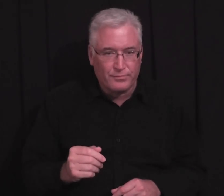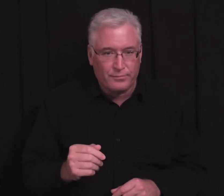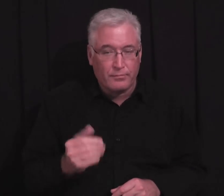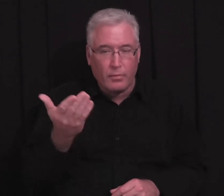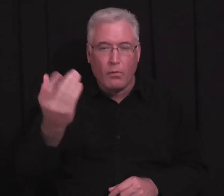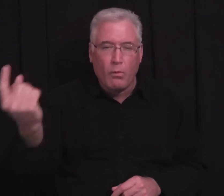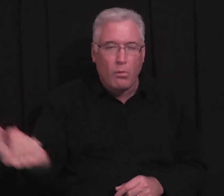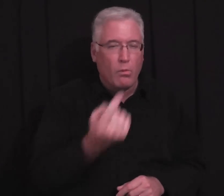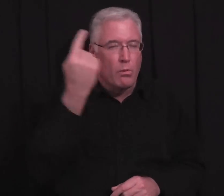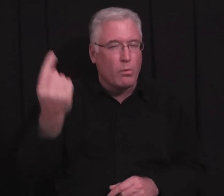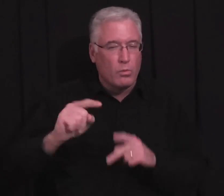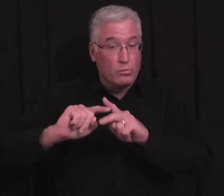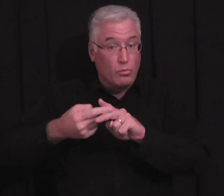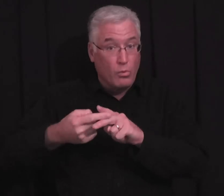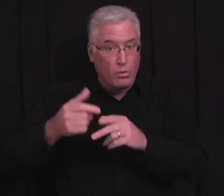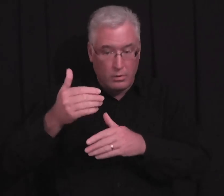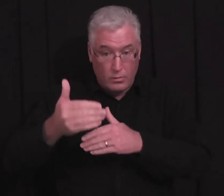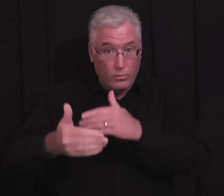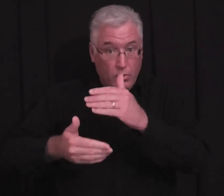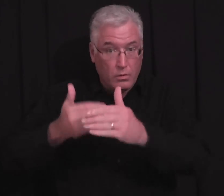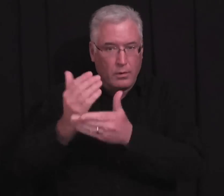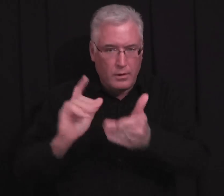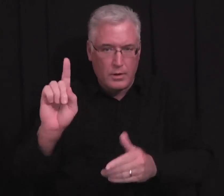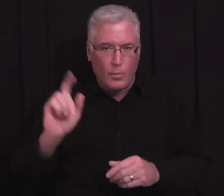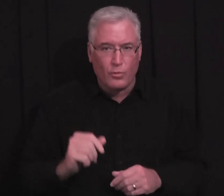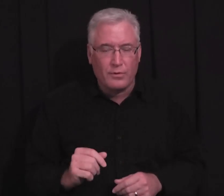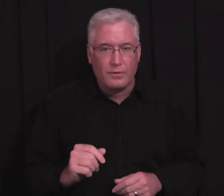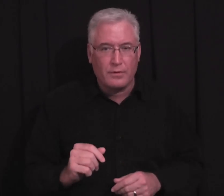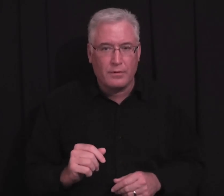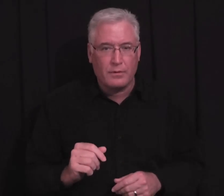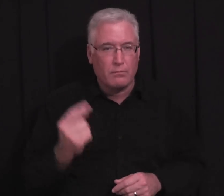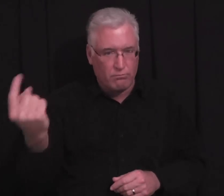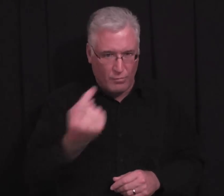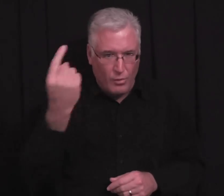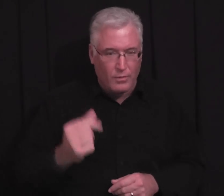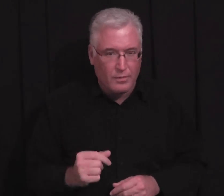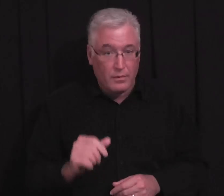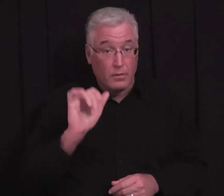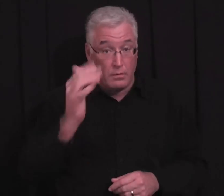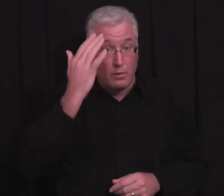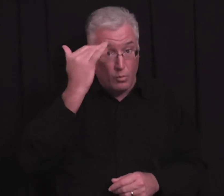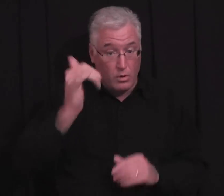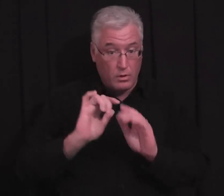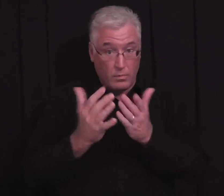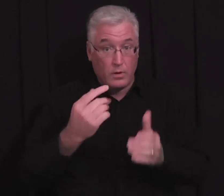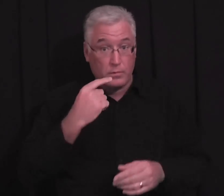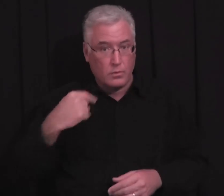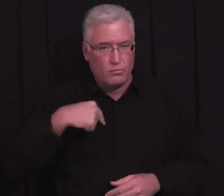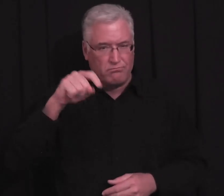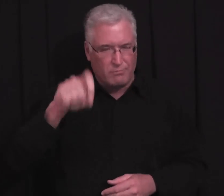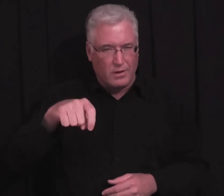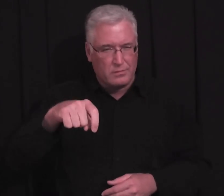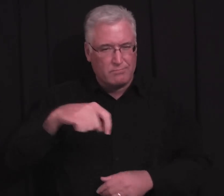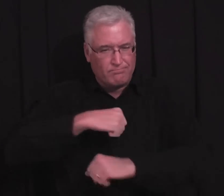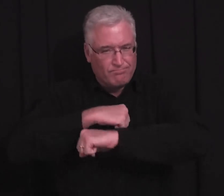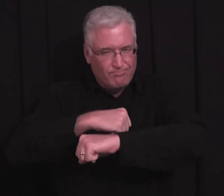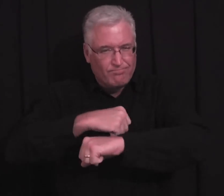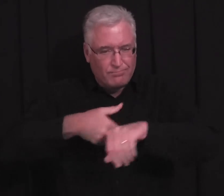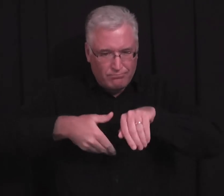ridiculous. It didn't just happen. There's always a beginning to the progression of that. Always. And, you know,